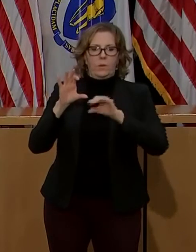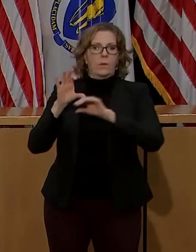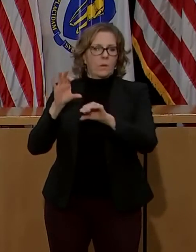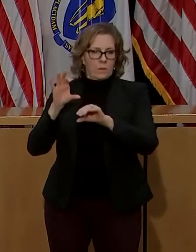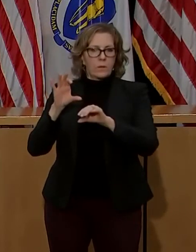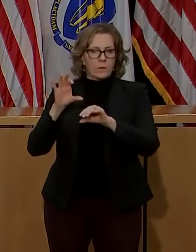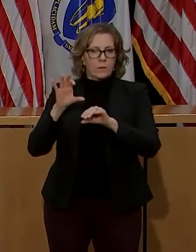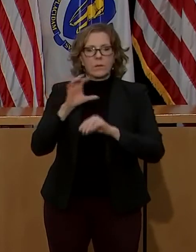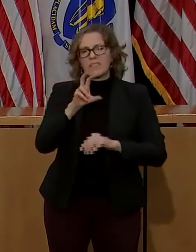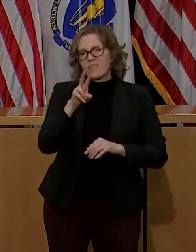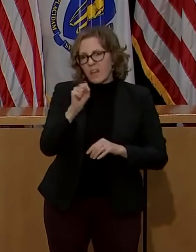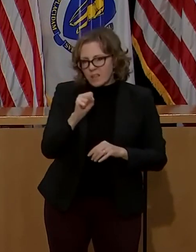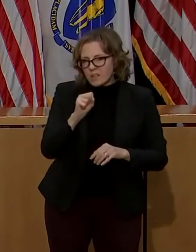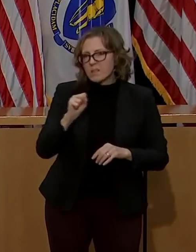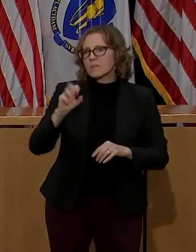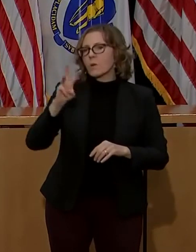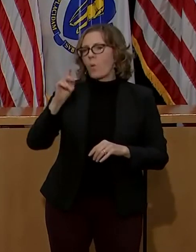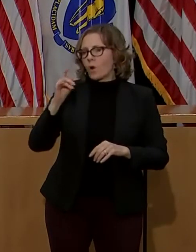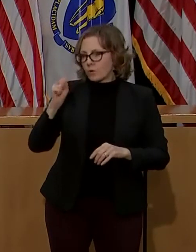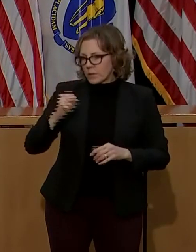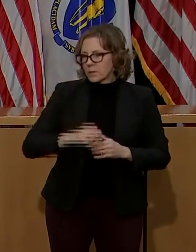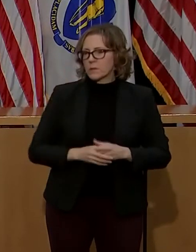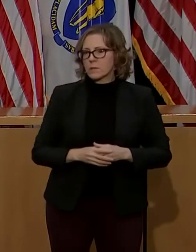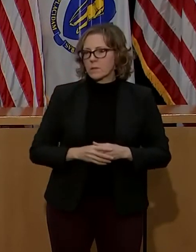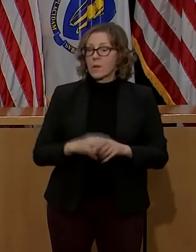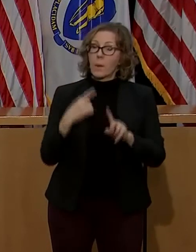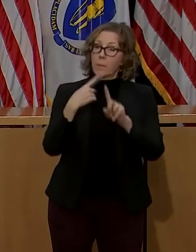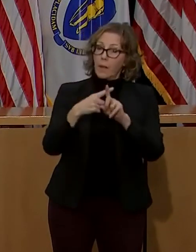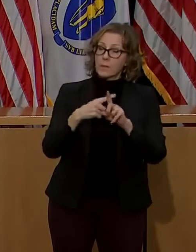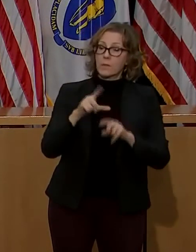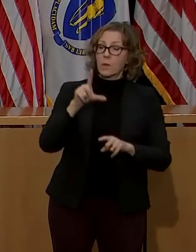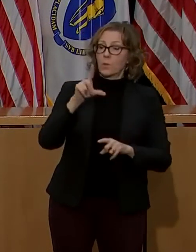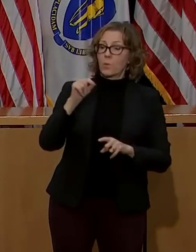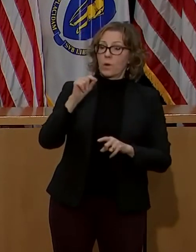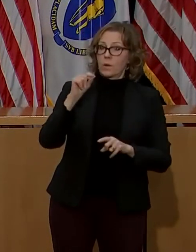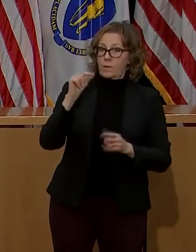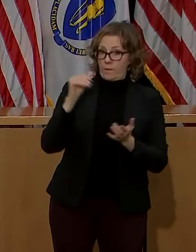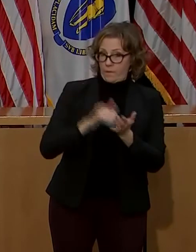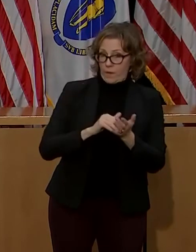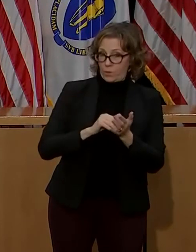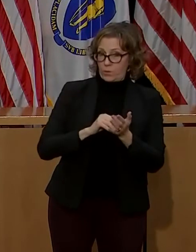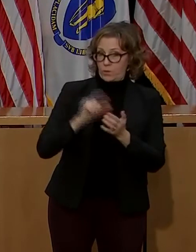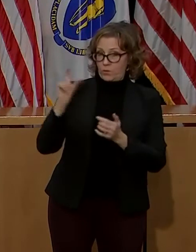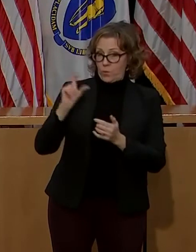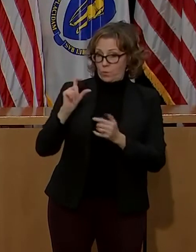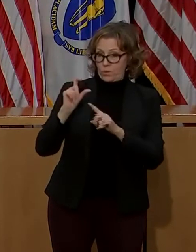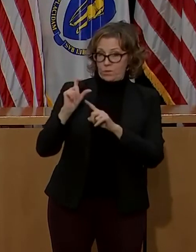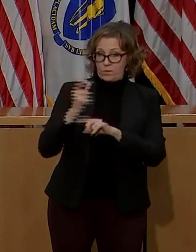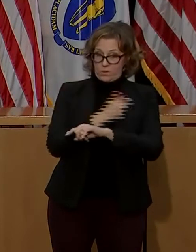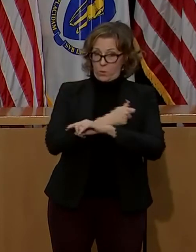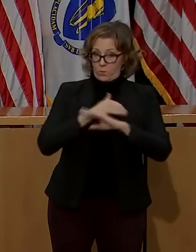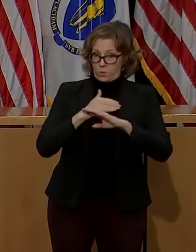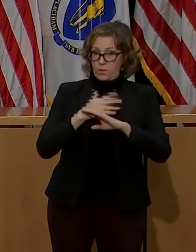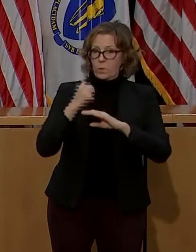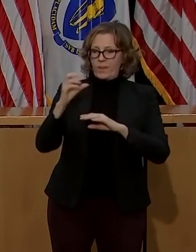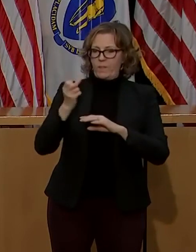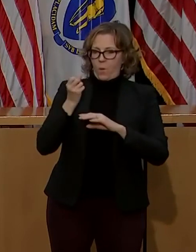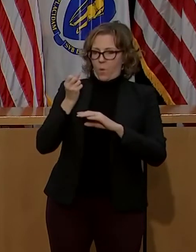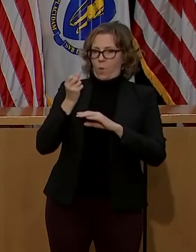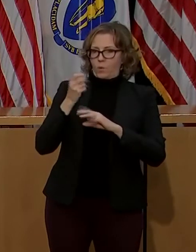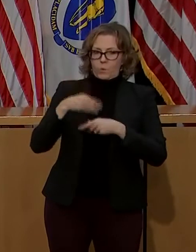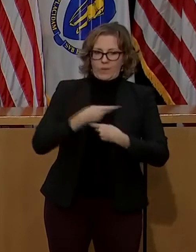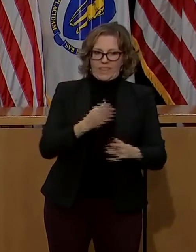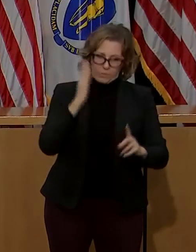pharmacy. And we pulled back 20,000 doses from the federal pharmacy program to distribute doses directly